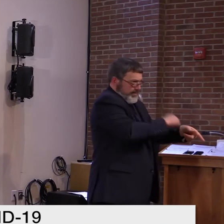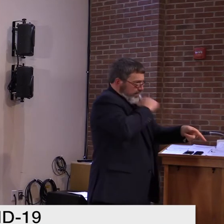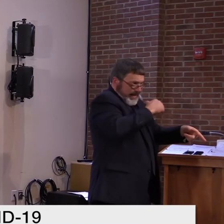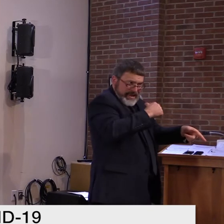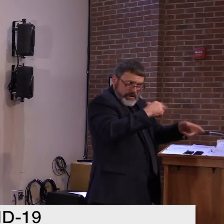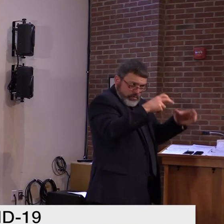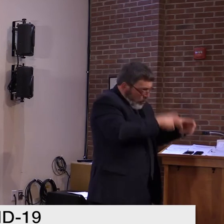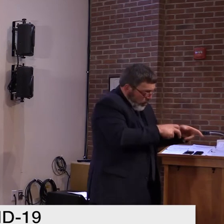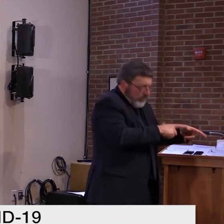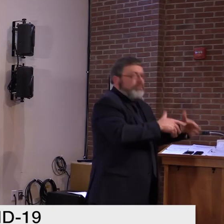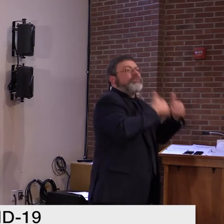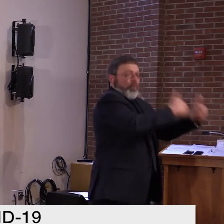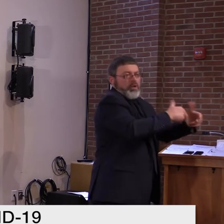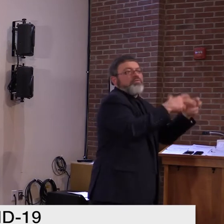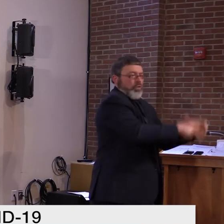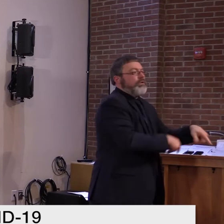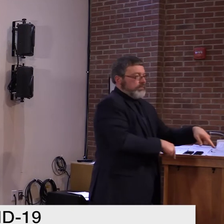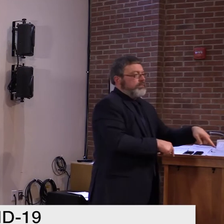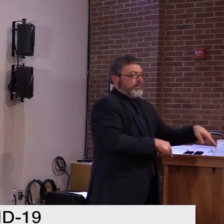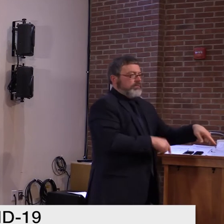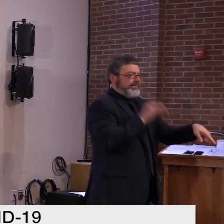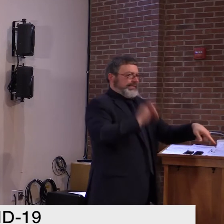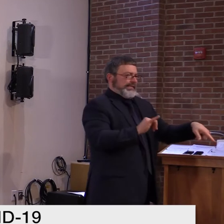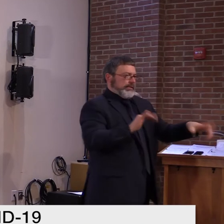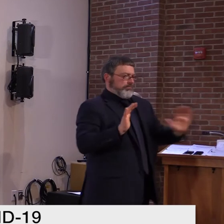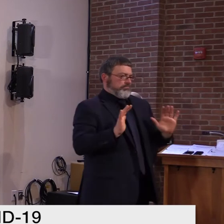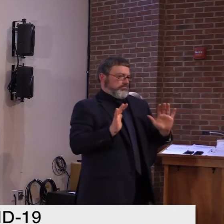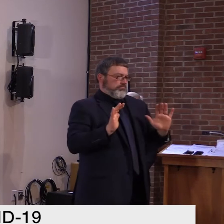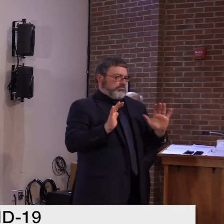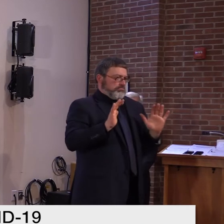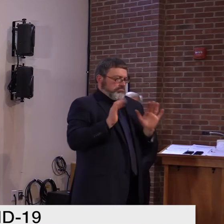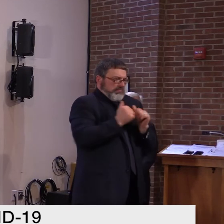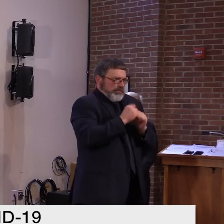and appropriately guided, appropriate guidance has been provided.